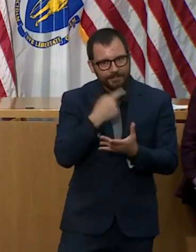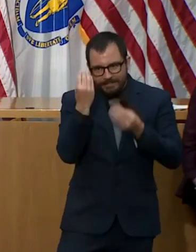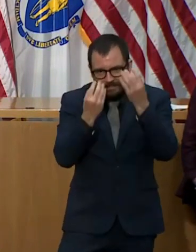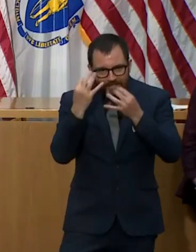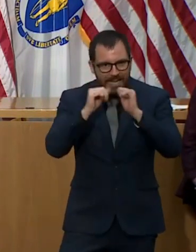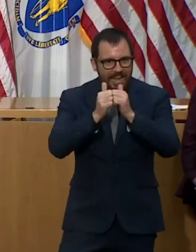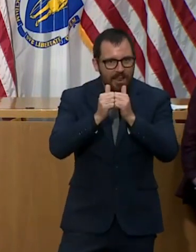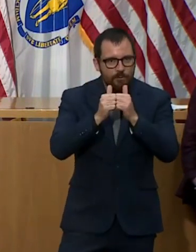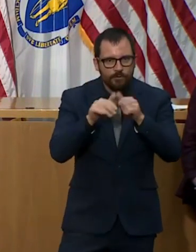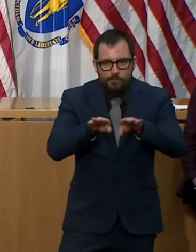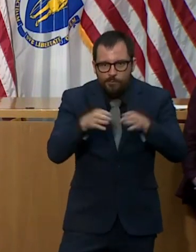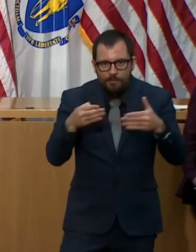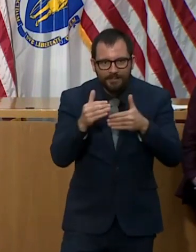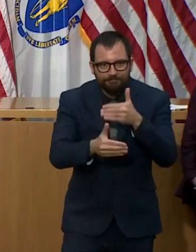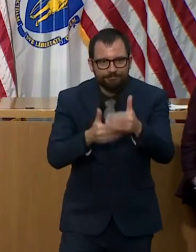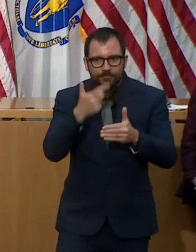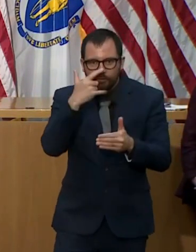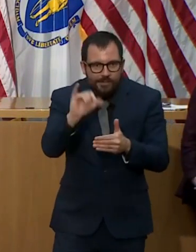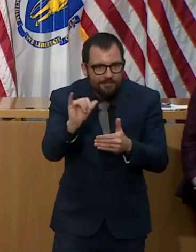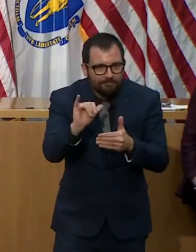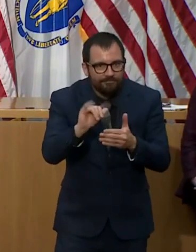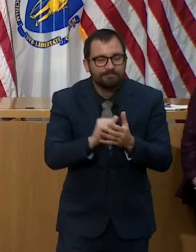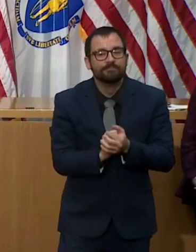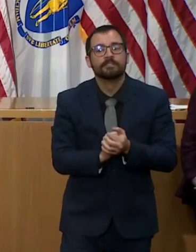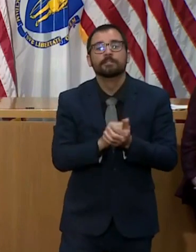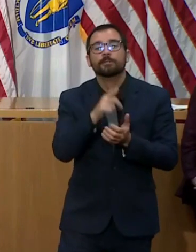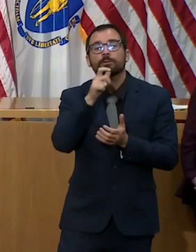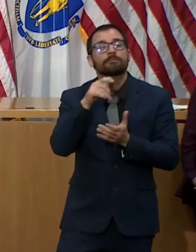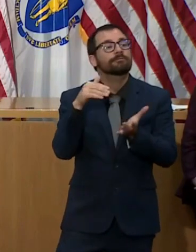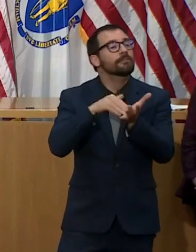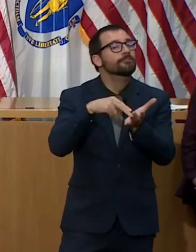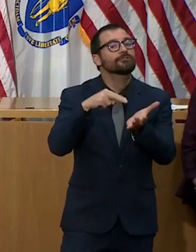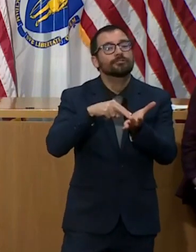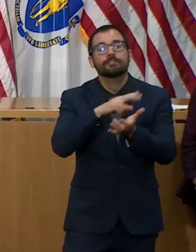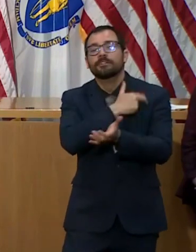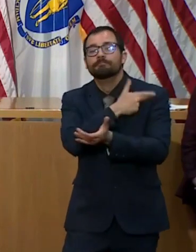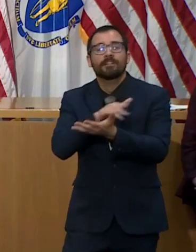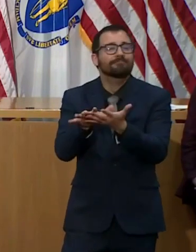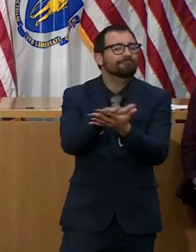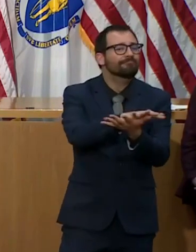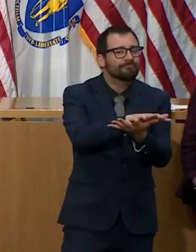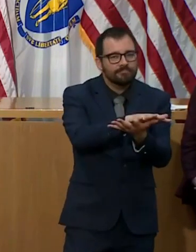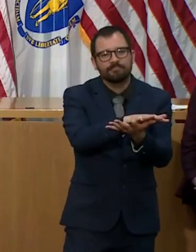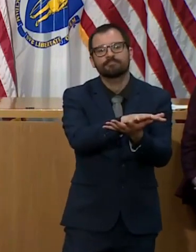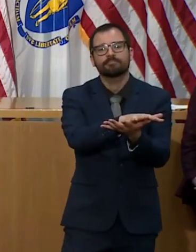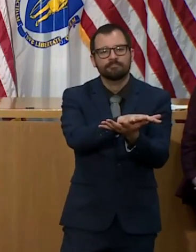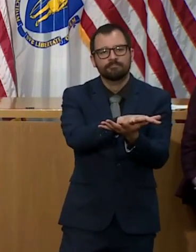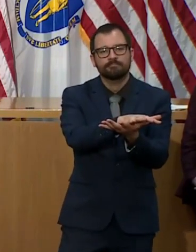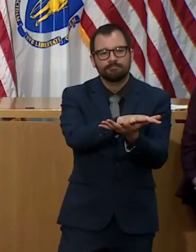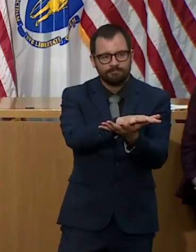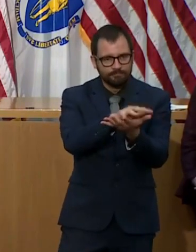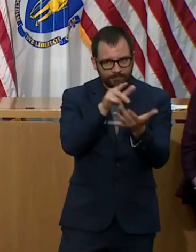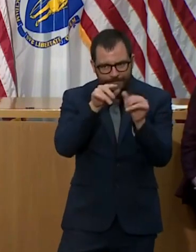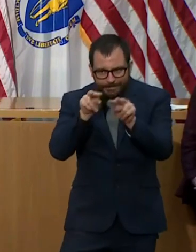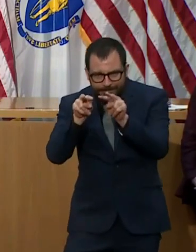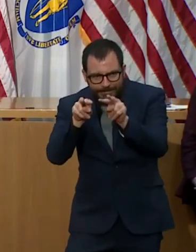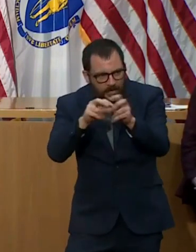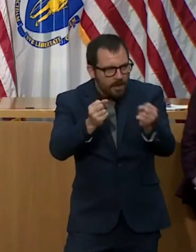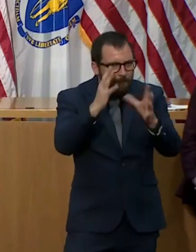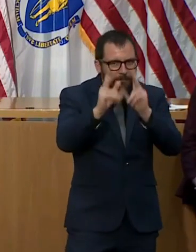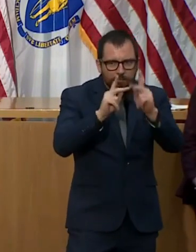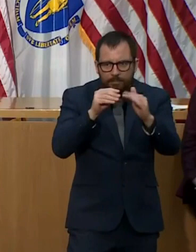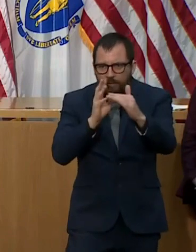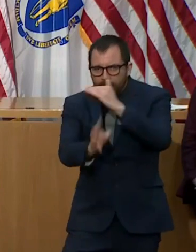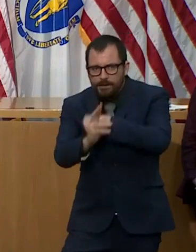This includes monitoring information like hospital rates for COVID-19, the percentage of new cases, and monitoring community